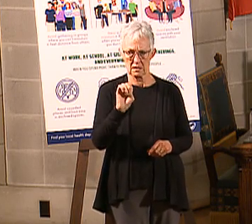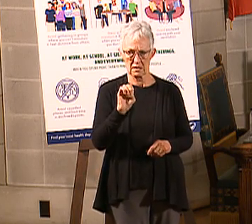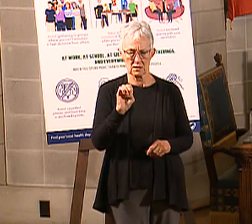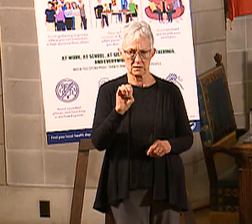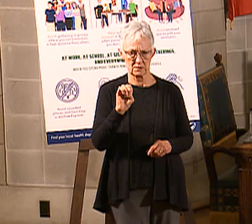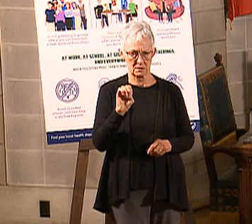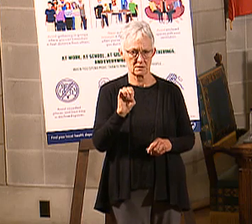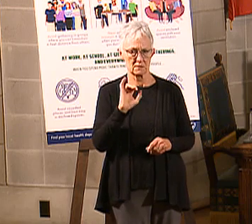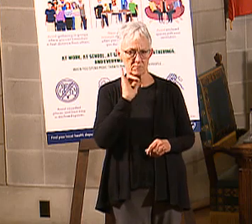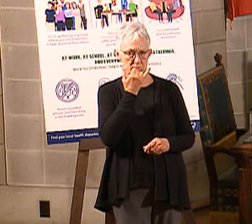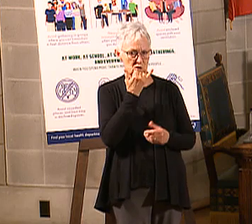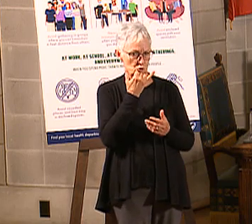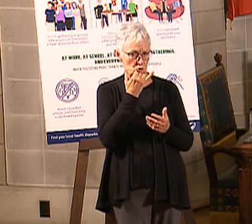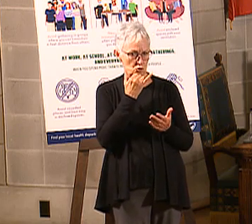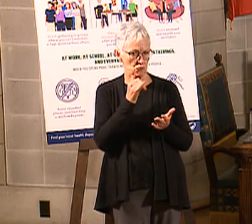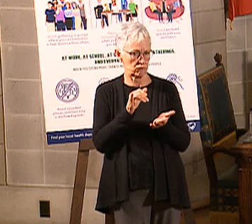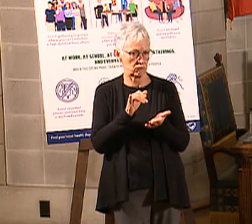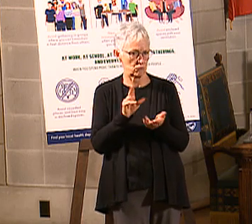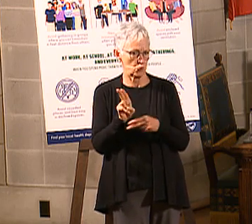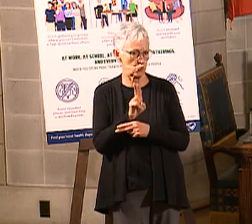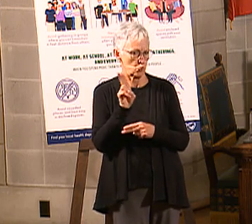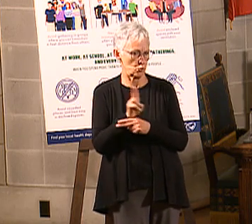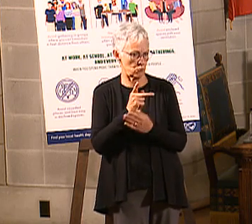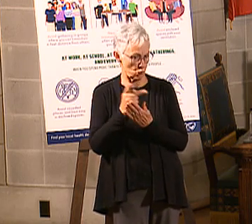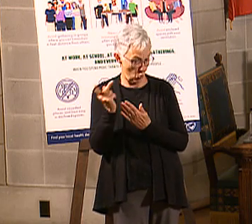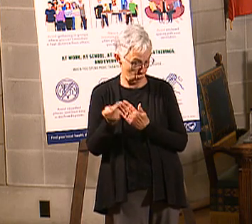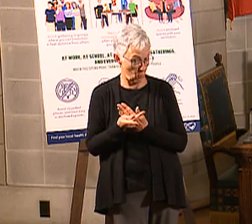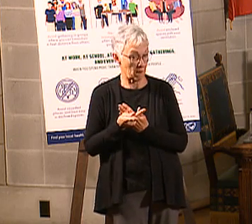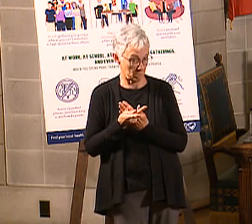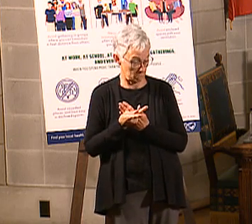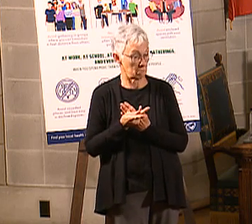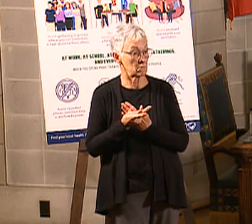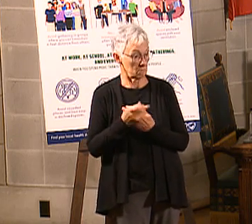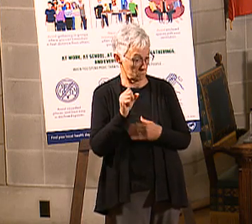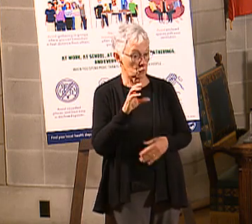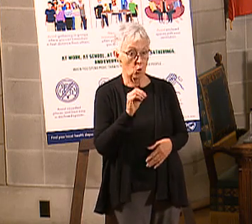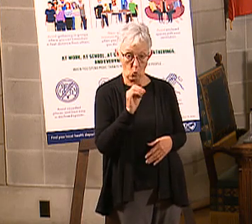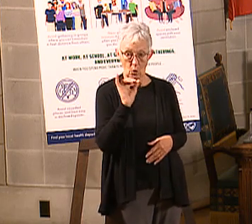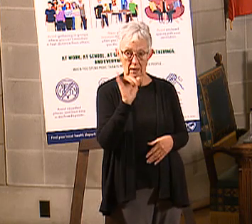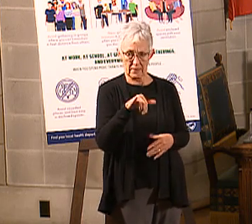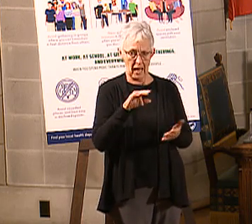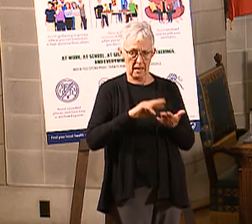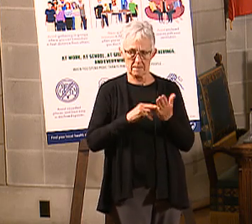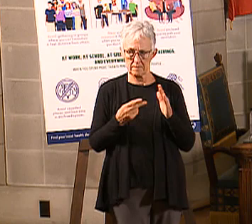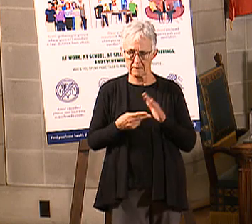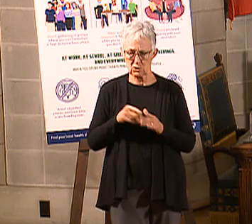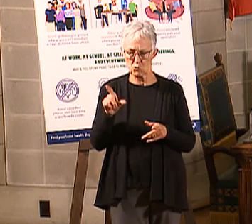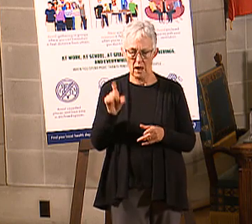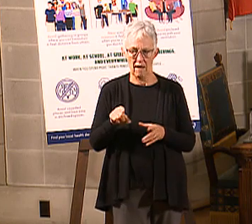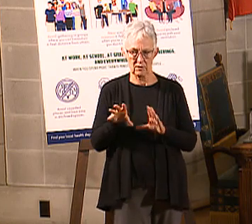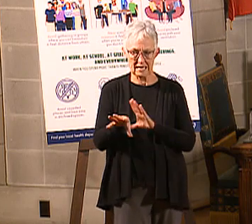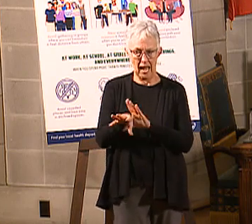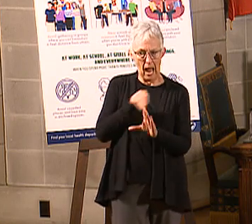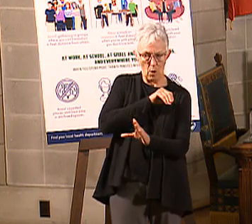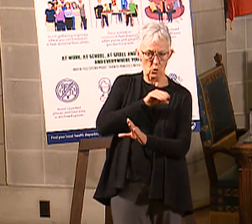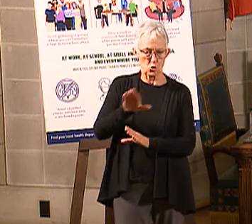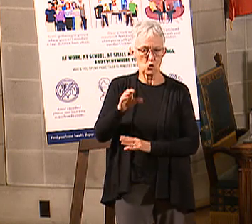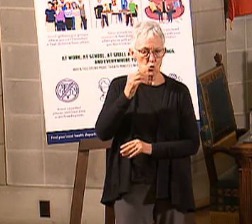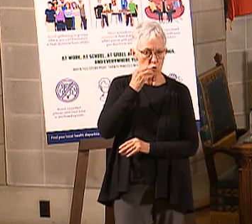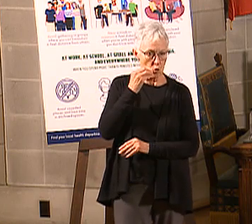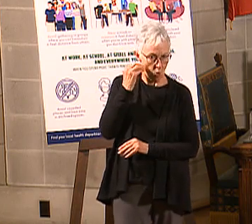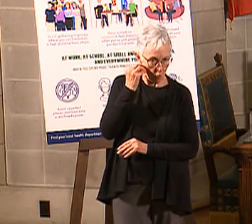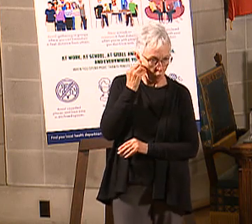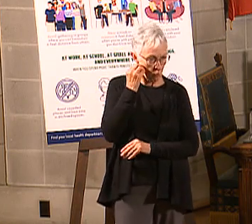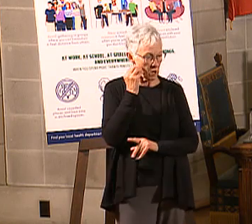these are the sorts of things where you're getting beyond the four walls of your home, getting out into the world, again, able-bodied